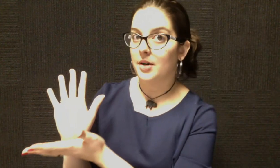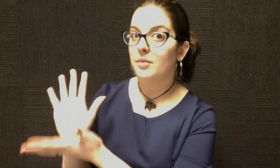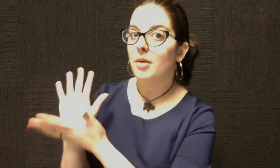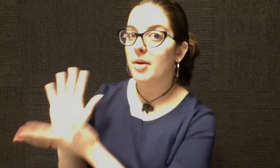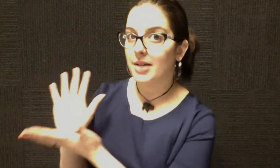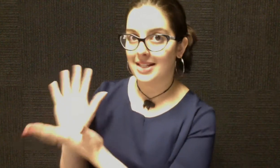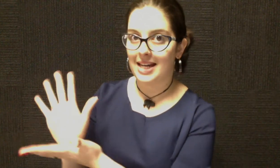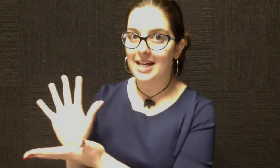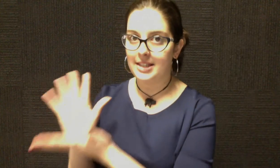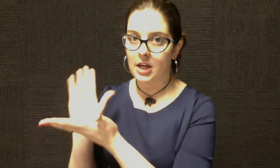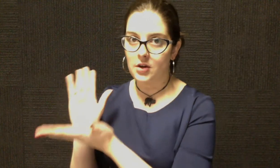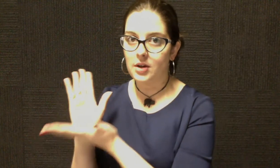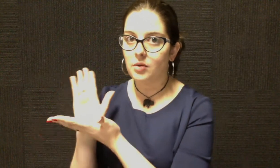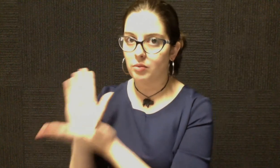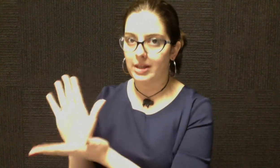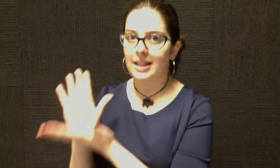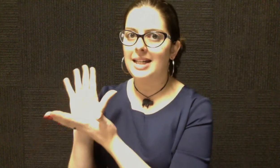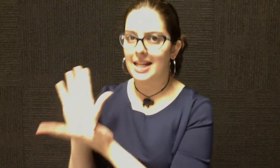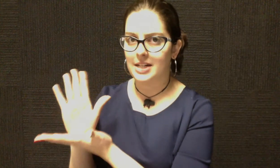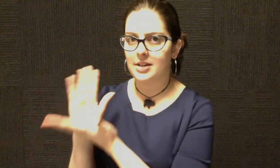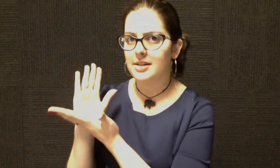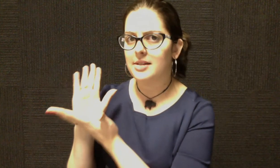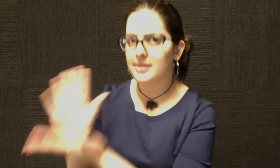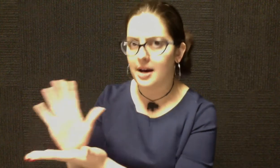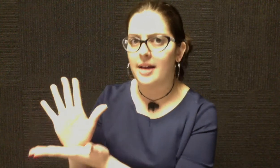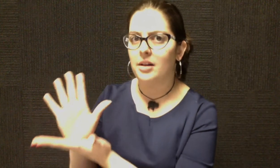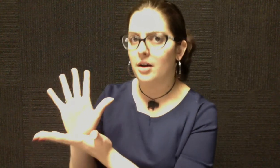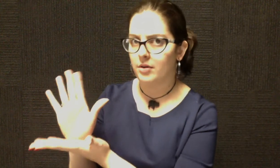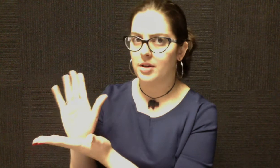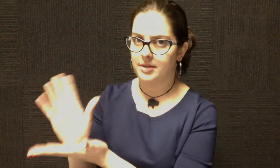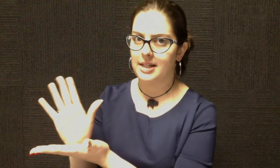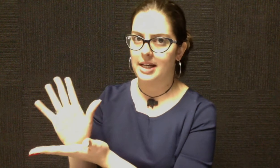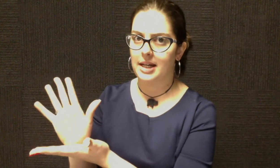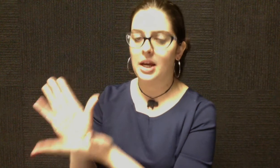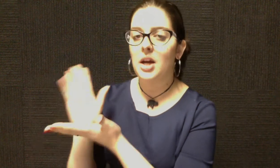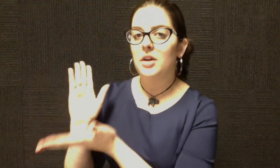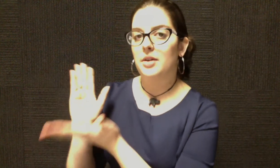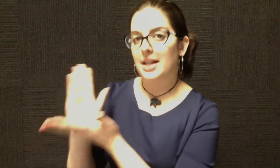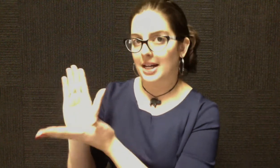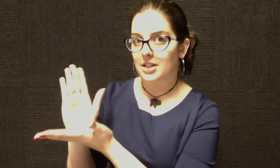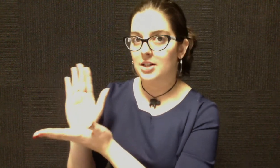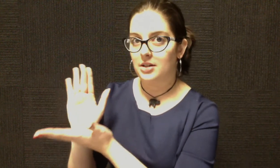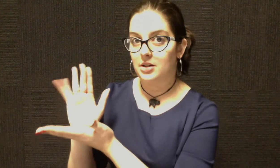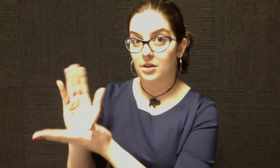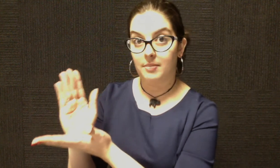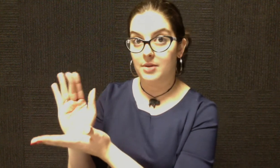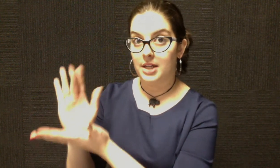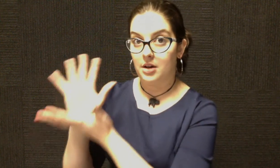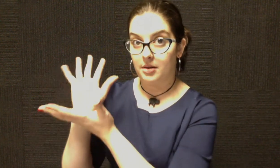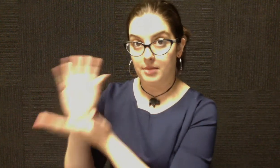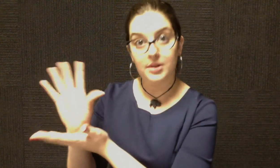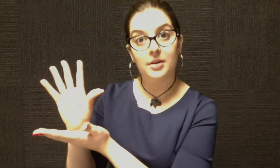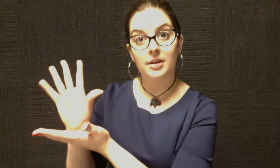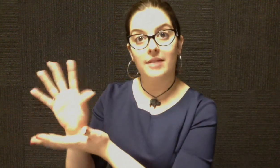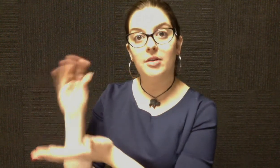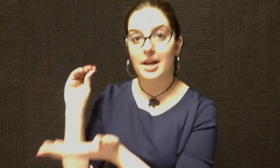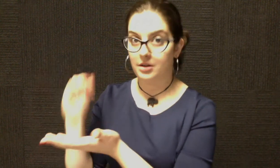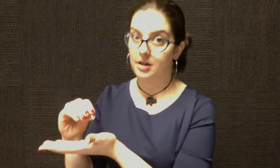what we want to see is that you can really get into the style of what you're singing. You connect to the music on a musical level and on an